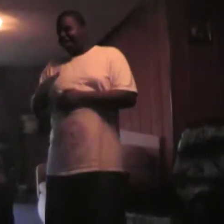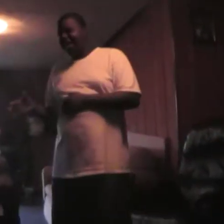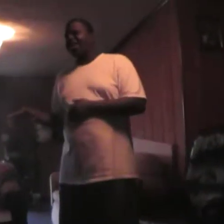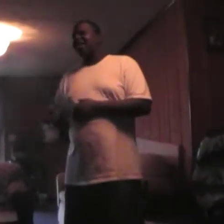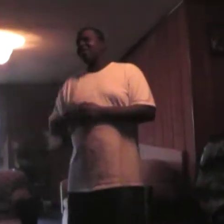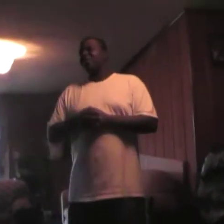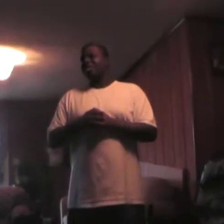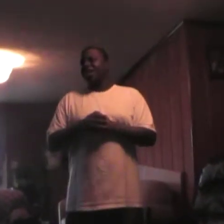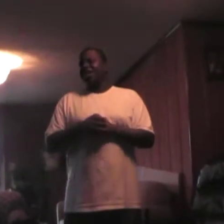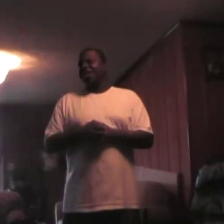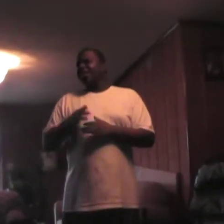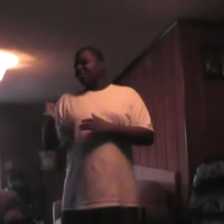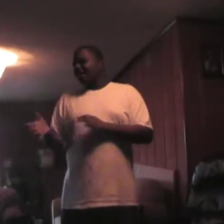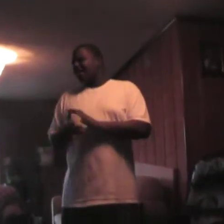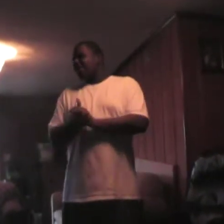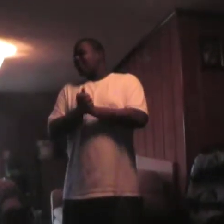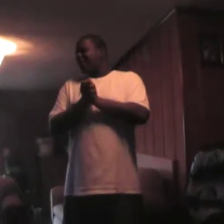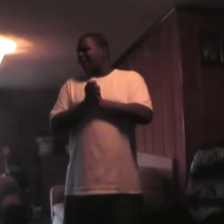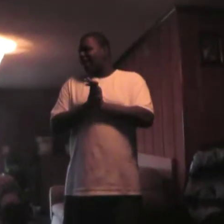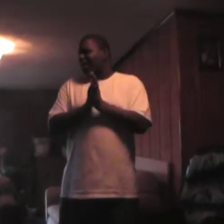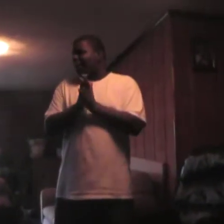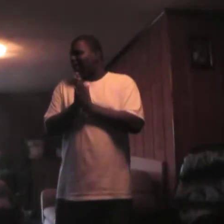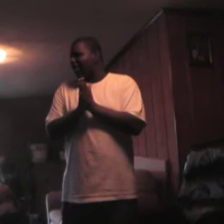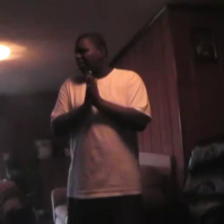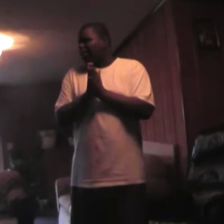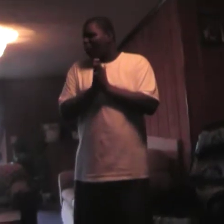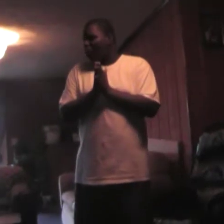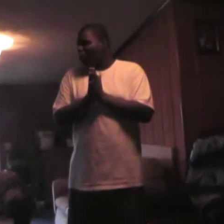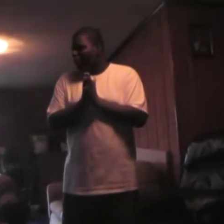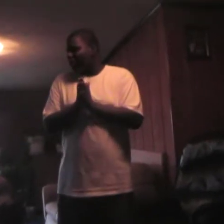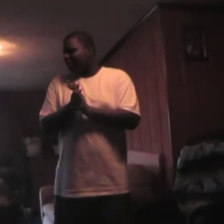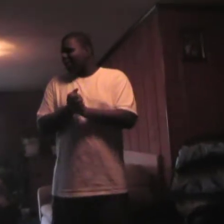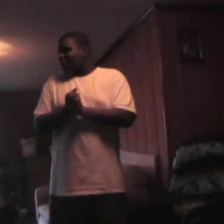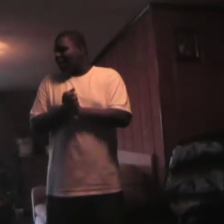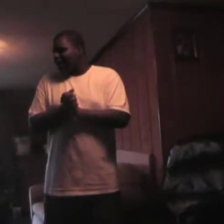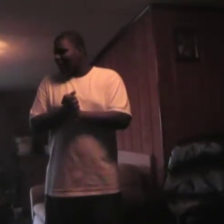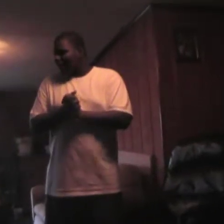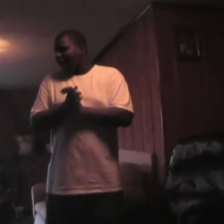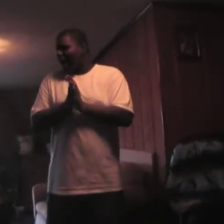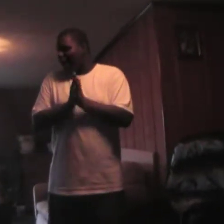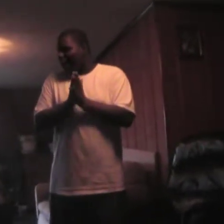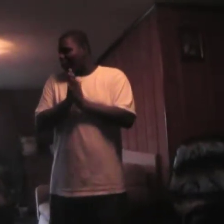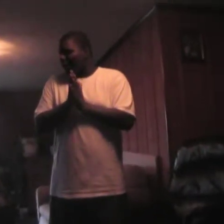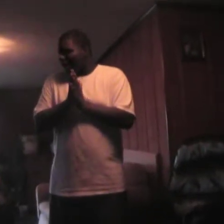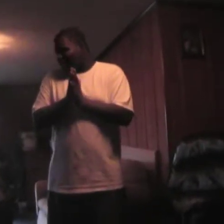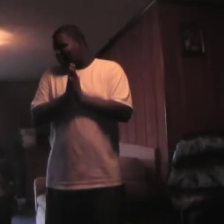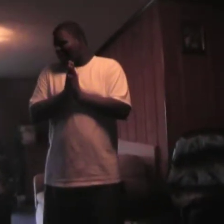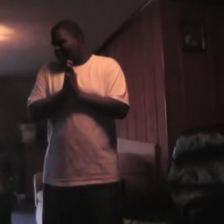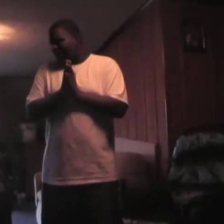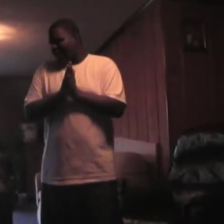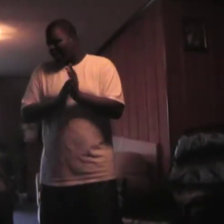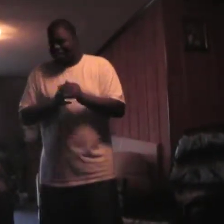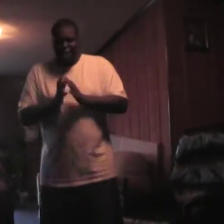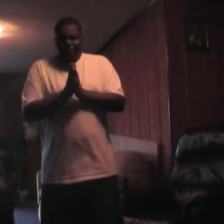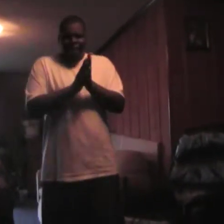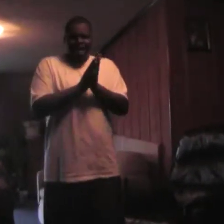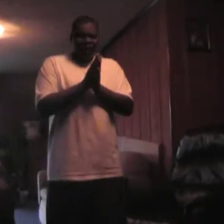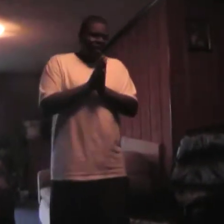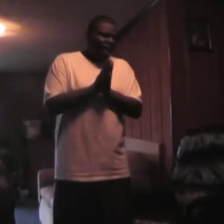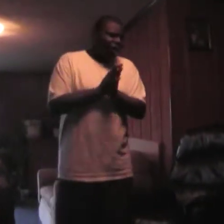take everything. Take everything and put it in gold winners. Matter of fact, I wear the gold spinners. All right, are you